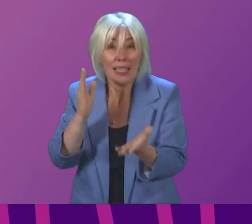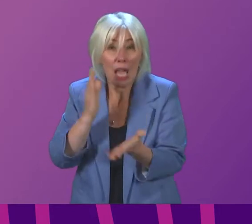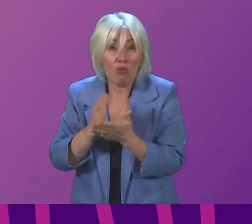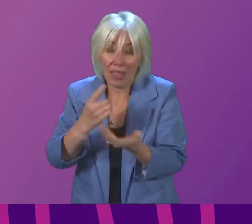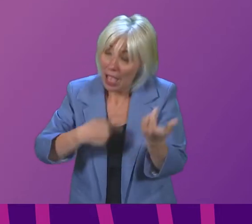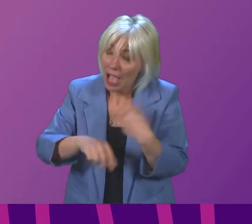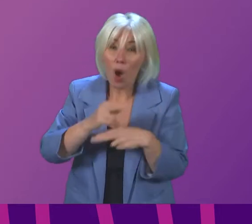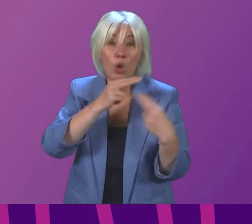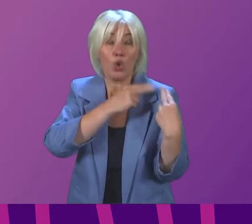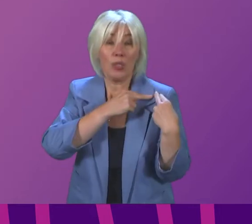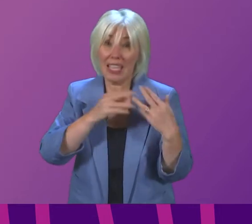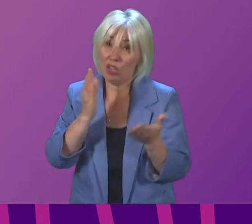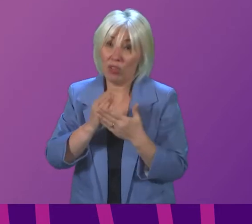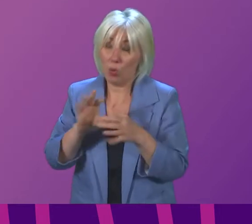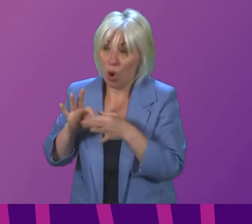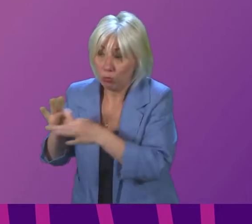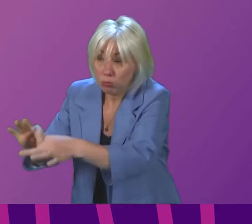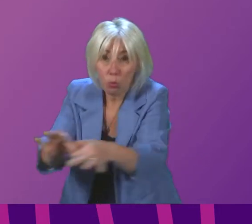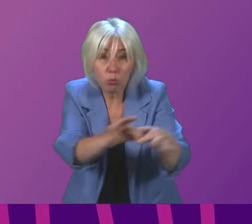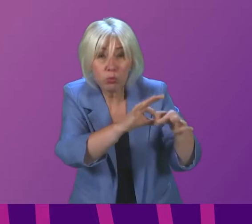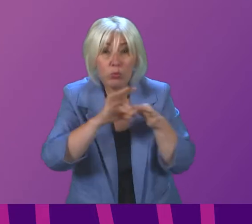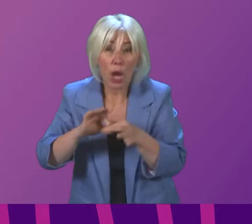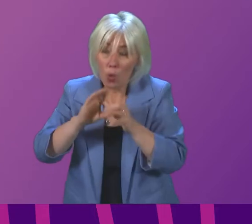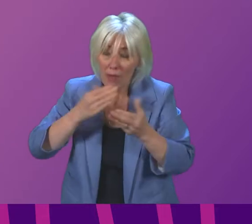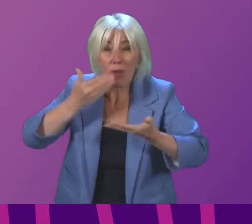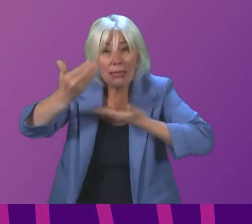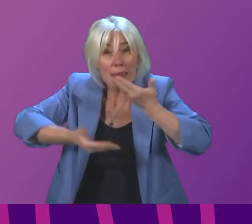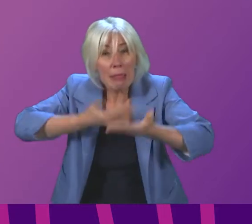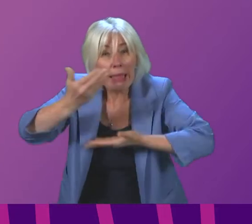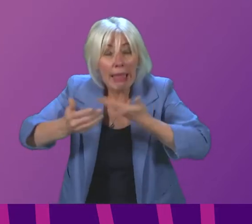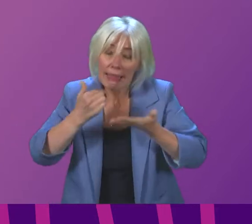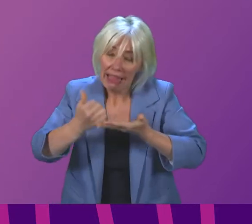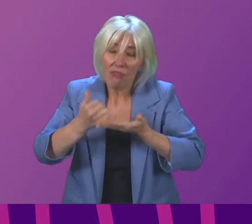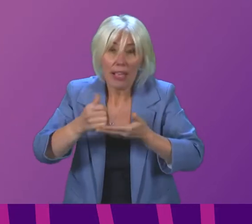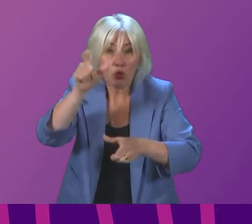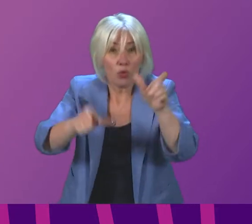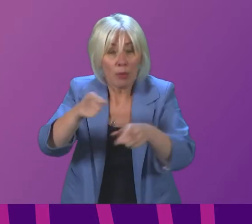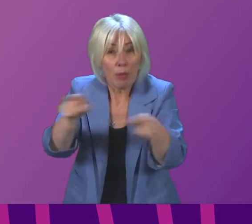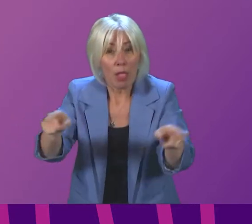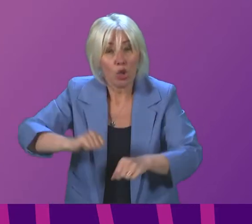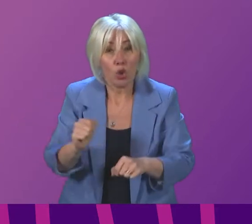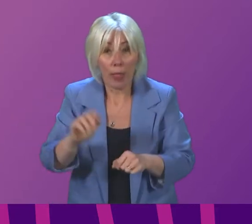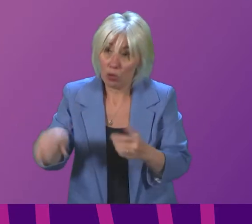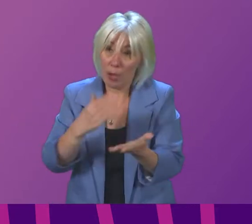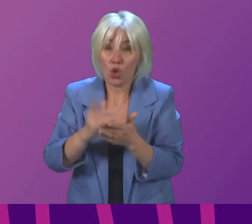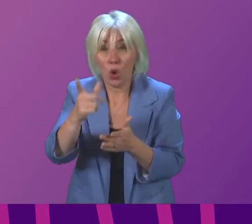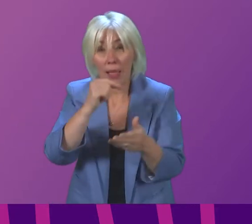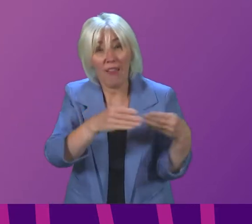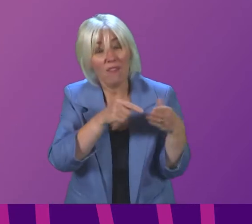duty is to unite to help explain the advice to the people of Scotland so that they have the best chance of following it